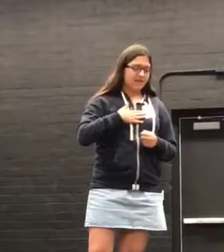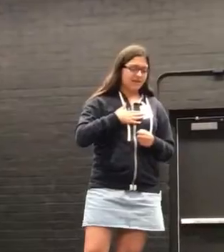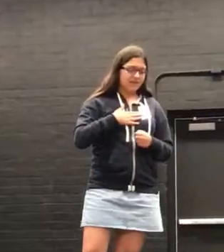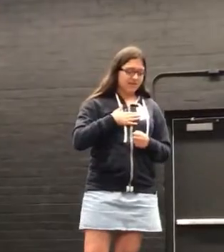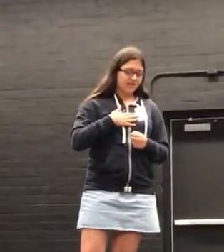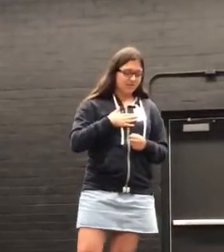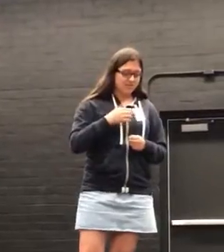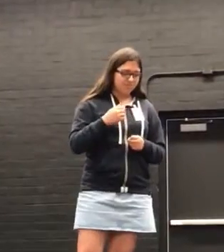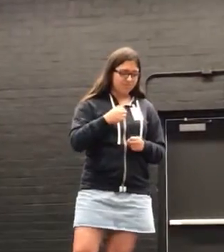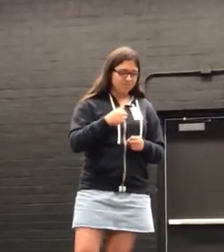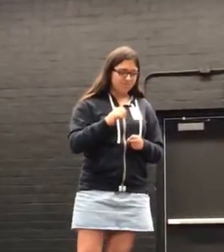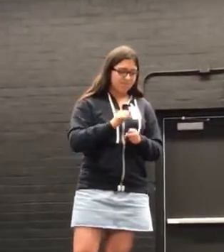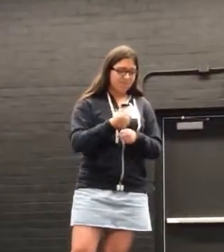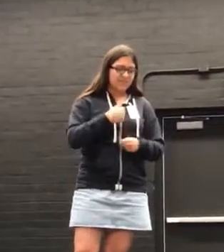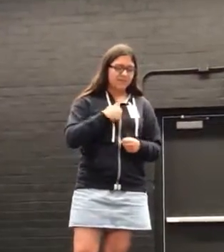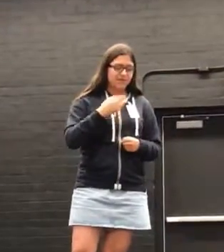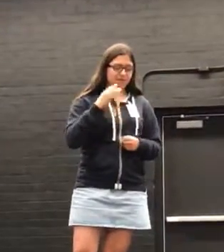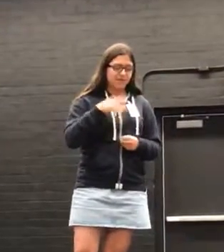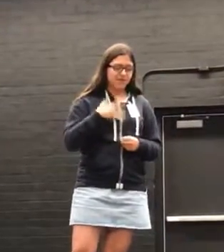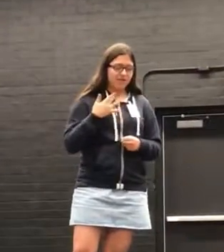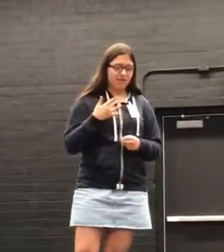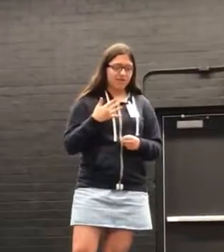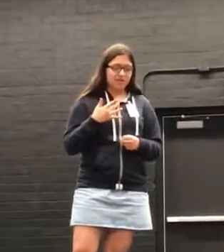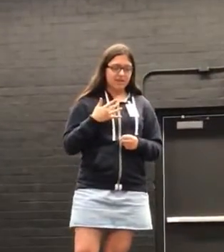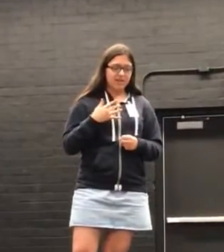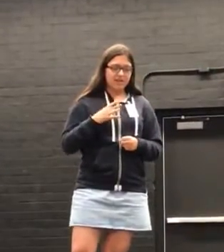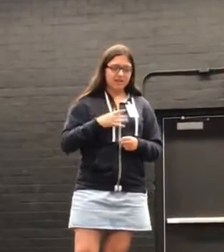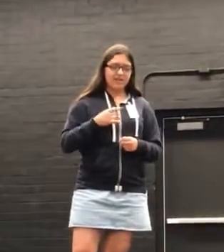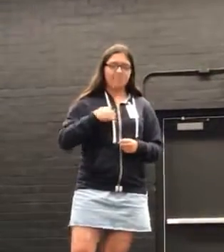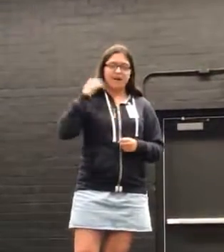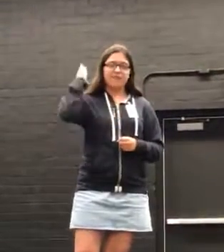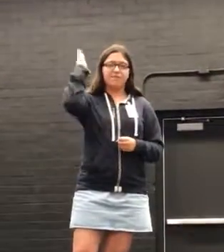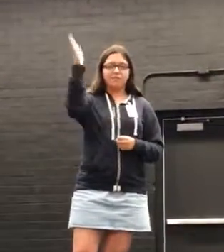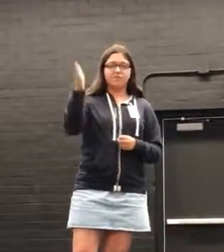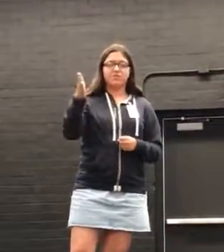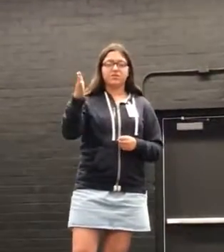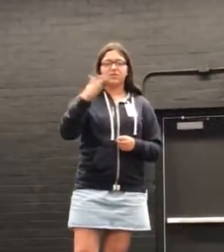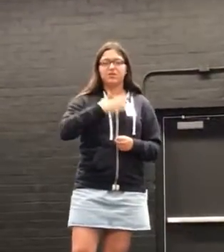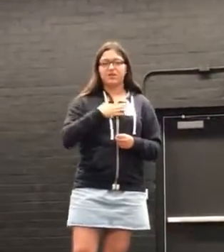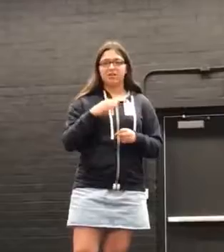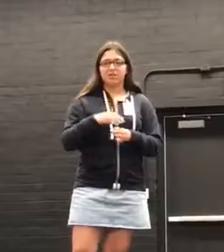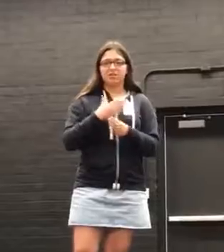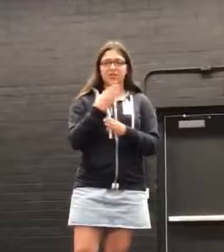feel like my future's not growing.